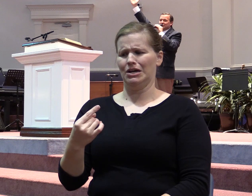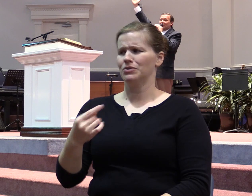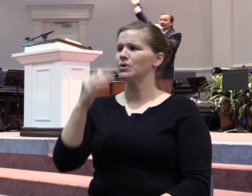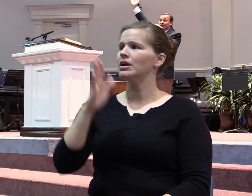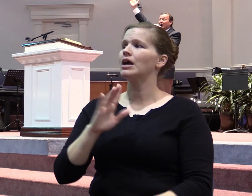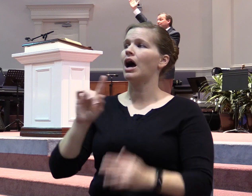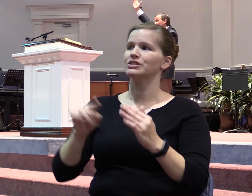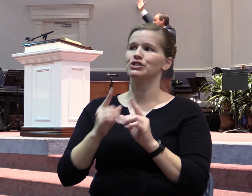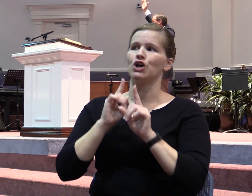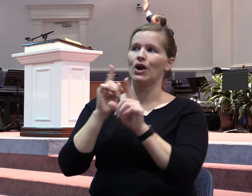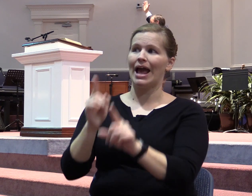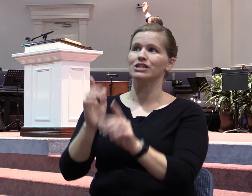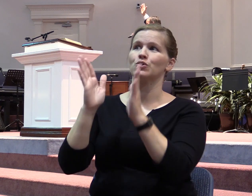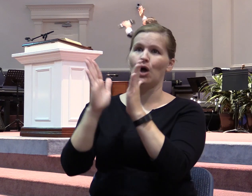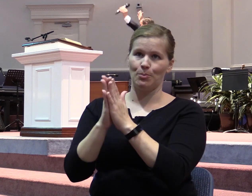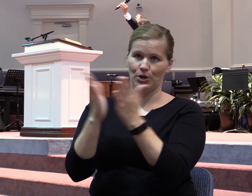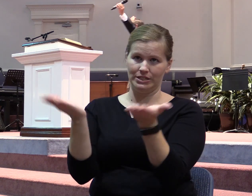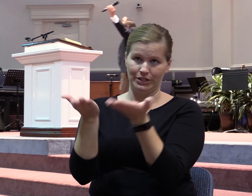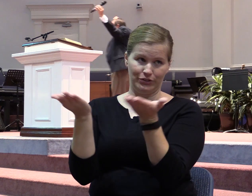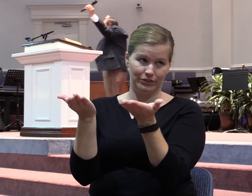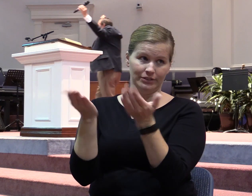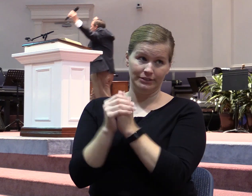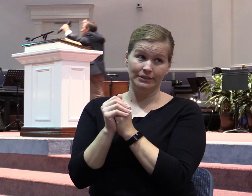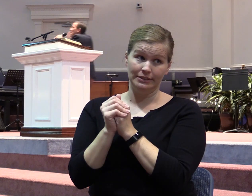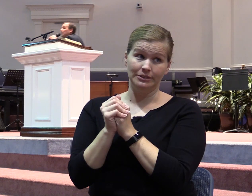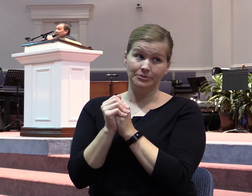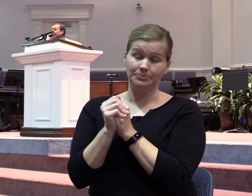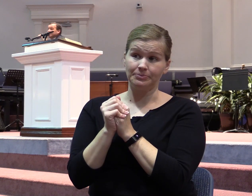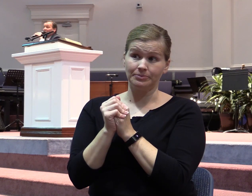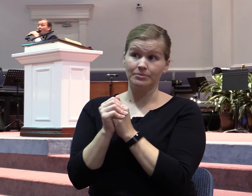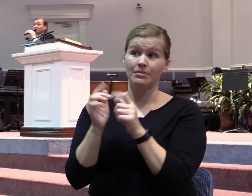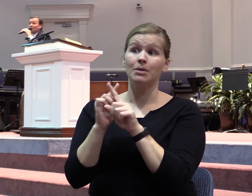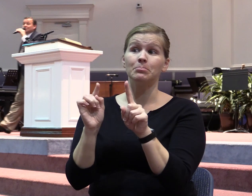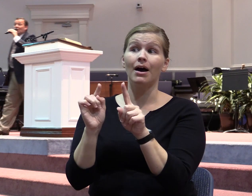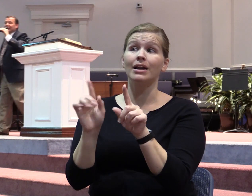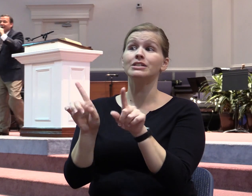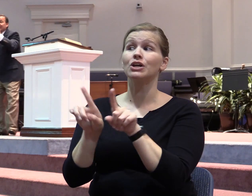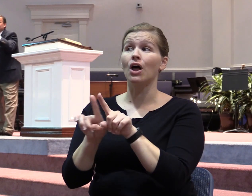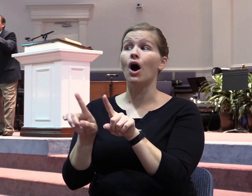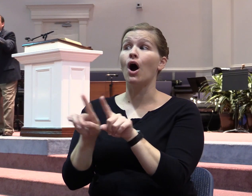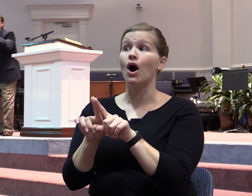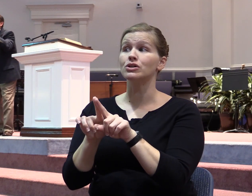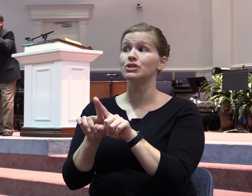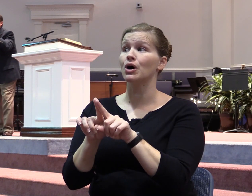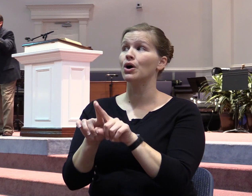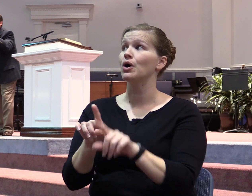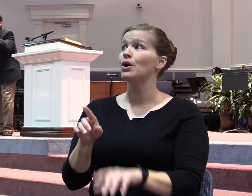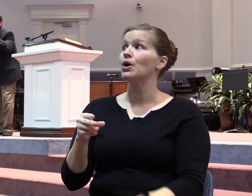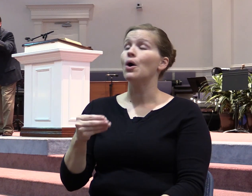start answering our prayers around here, but he's going to also start giving us stuff that we didn't pray for,